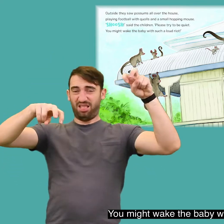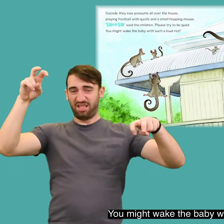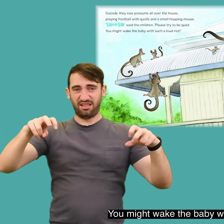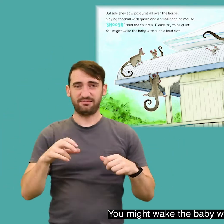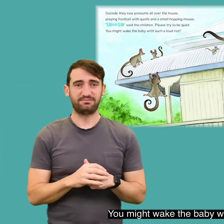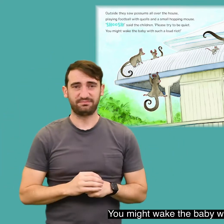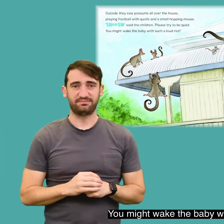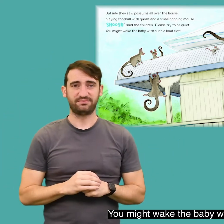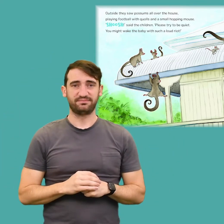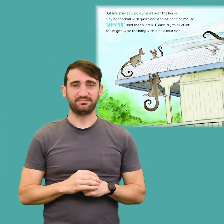riot.